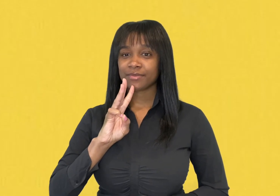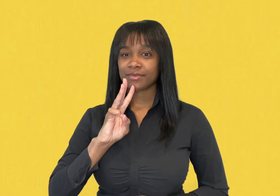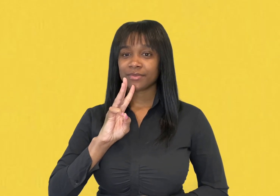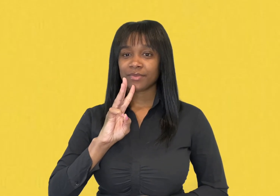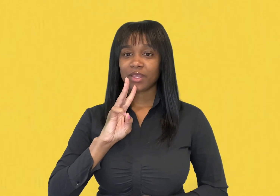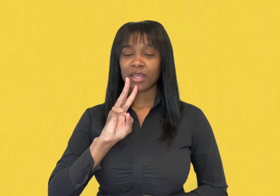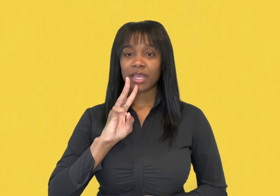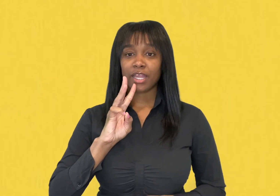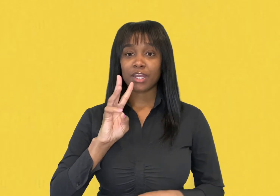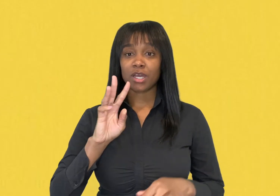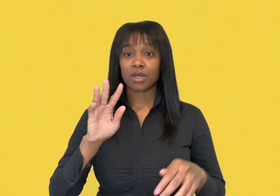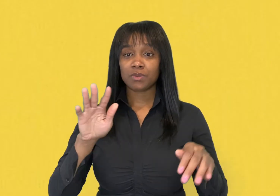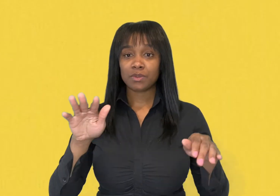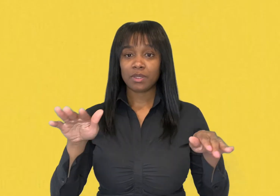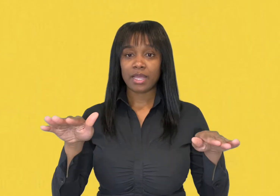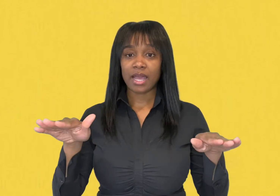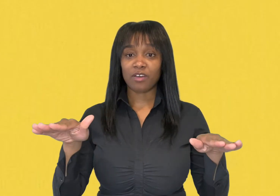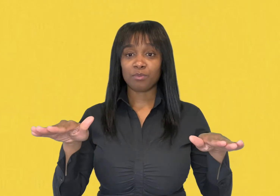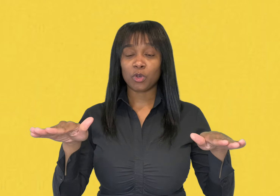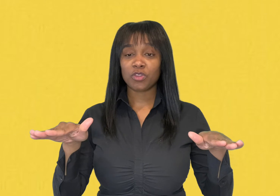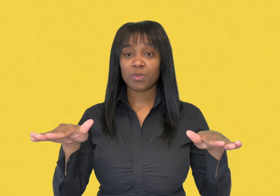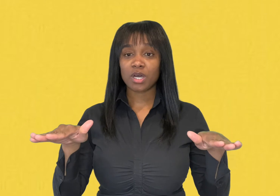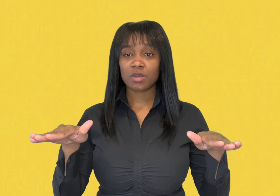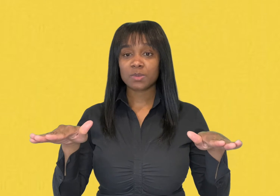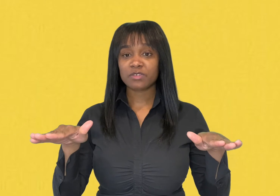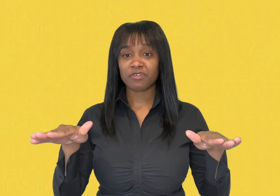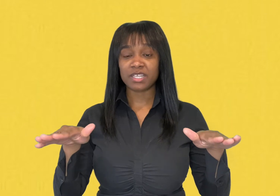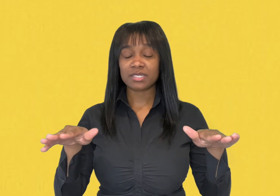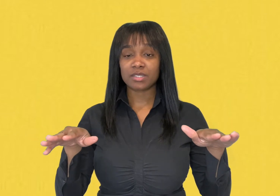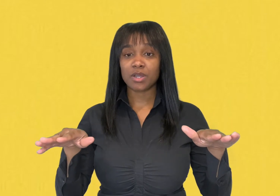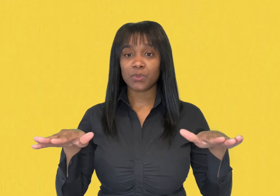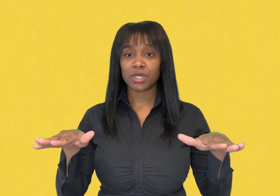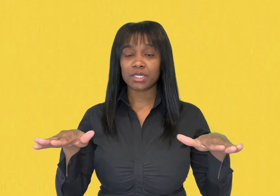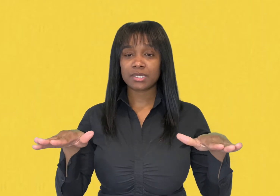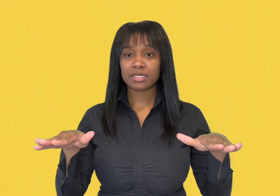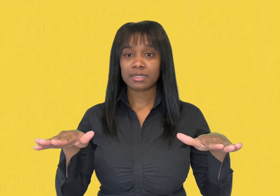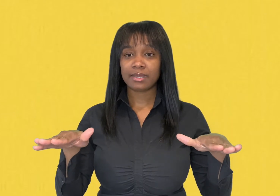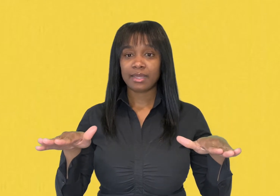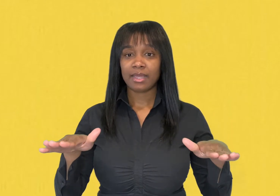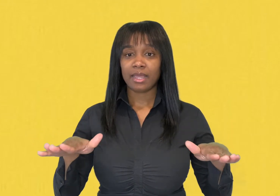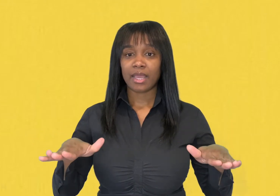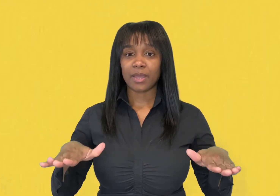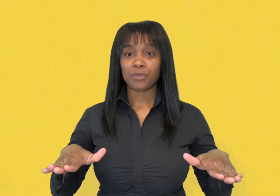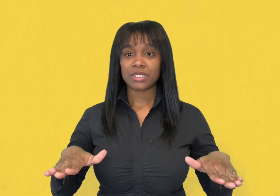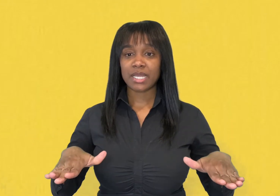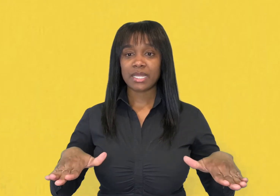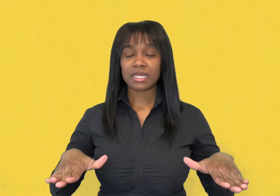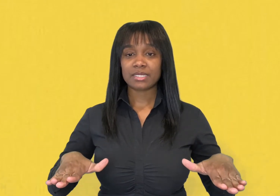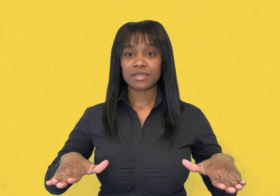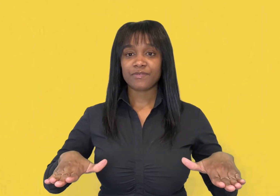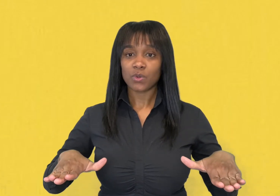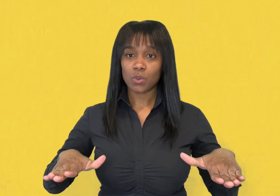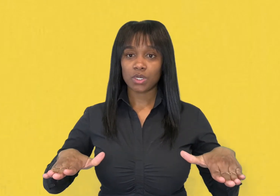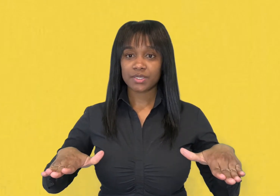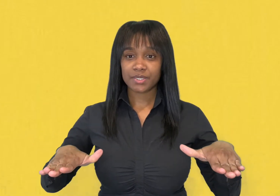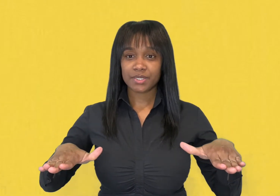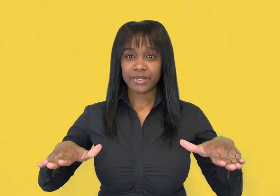And now have both palms face downwards and pretend as if the water is